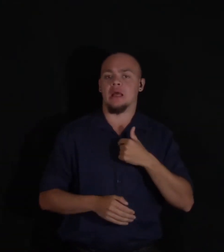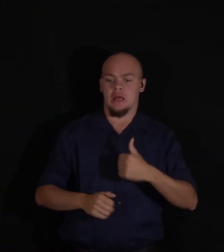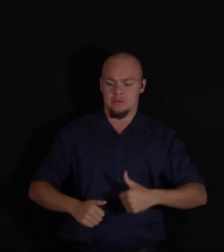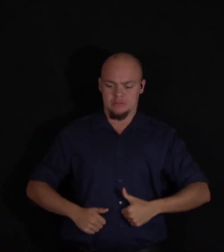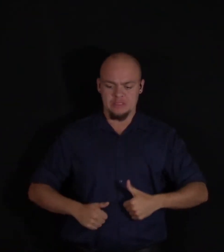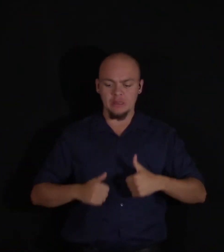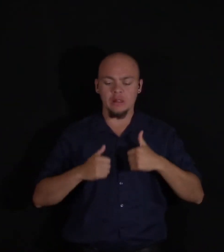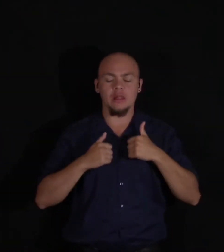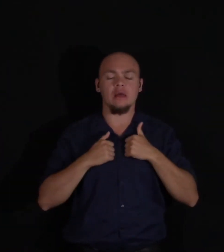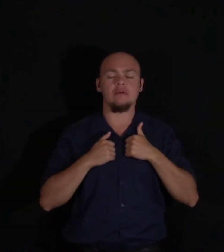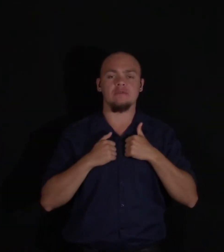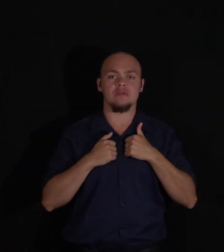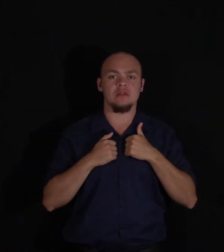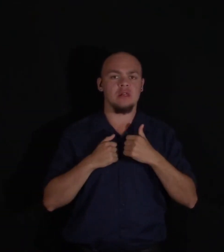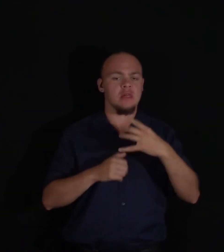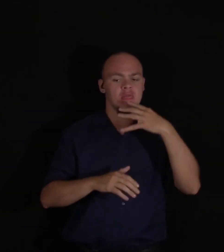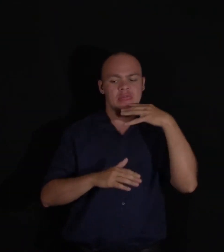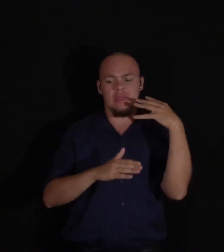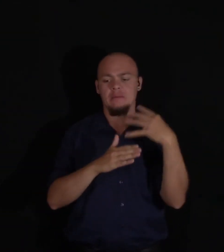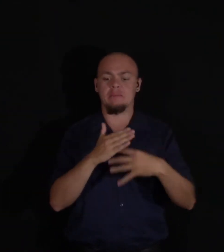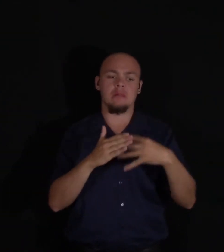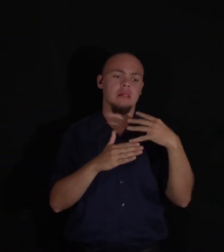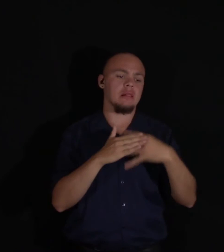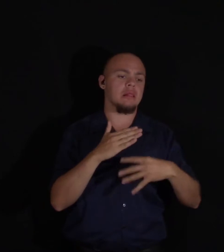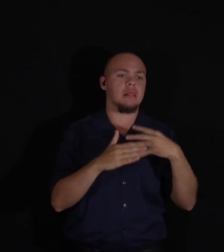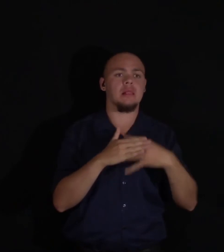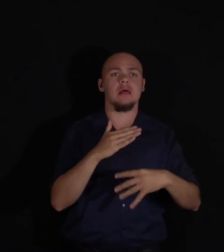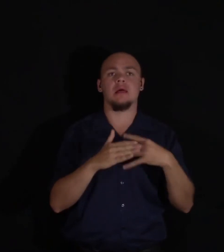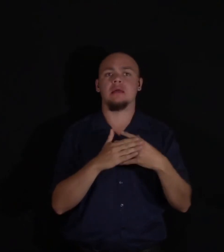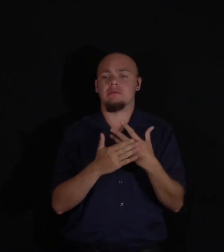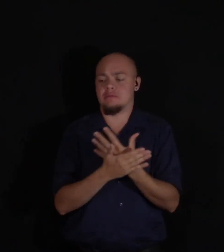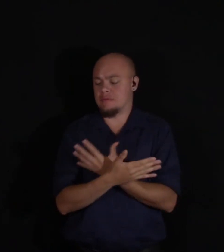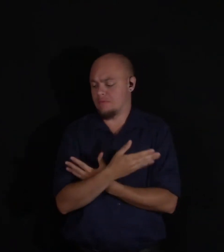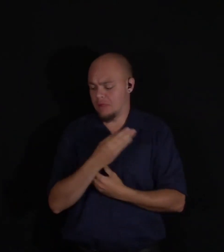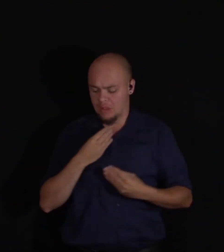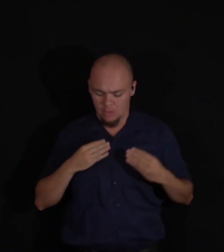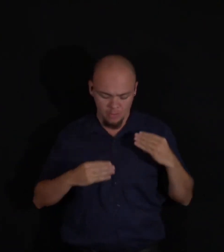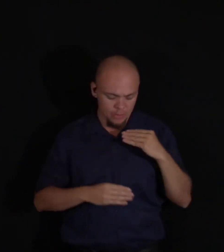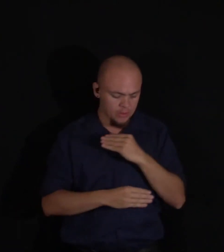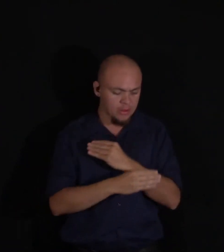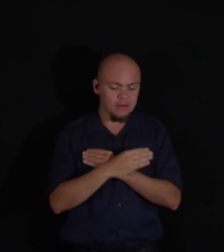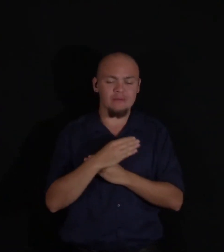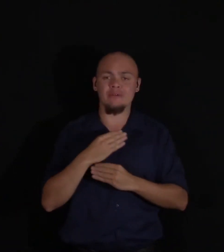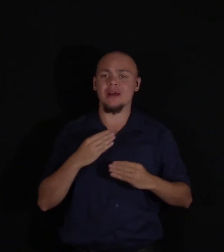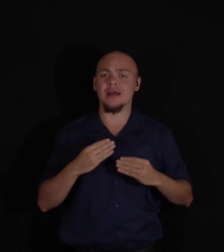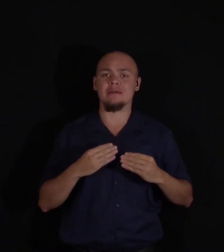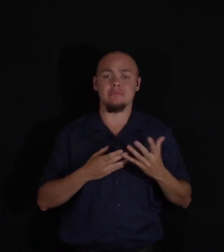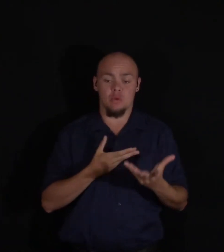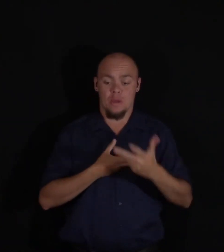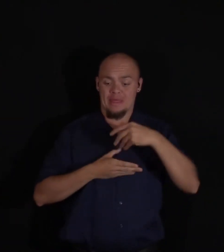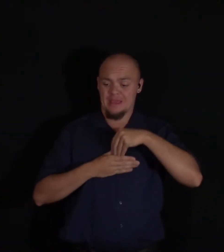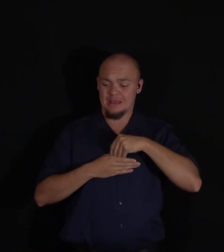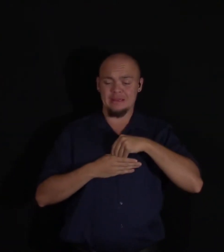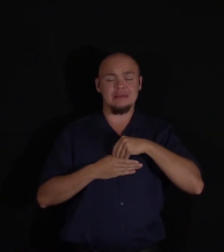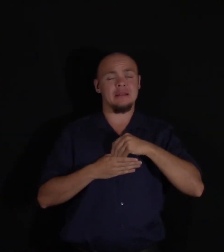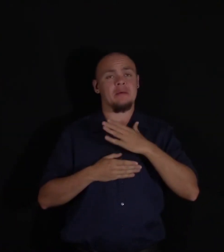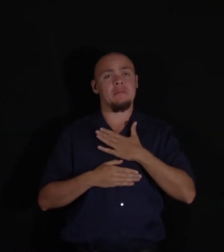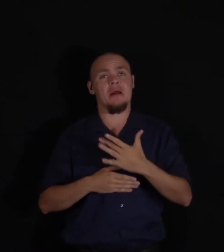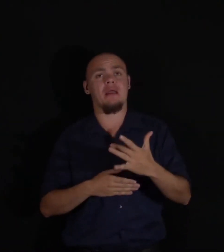The blood flowed freely in my veins, but a weight of despair and remorse pressed on my heart which nothing